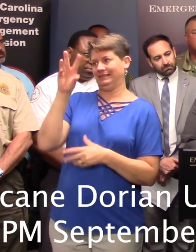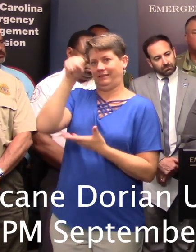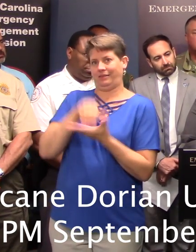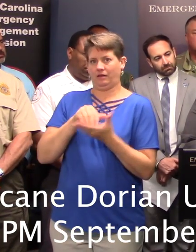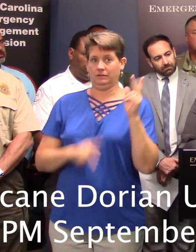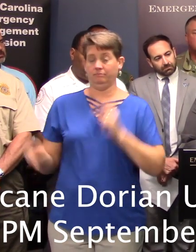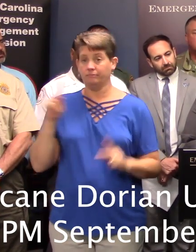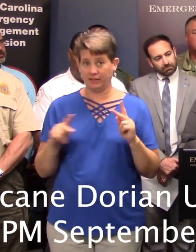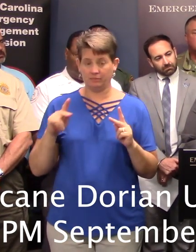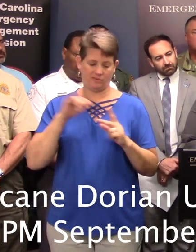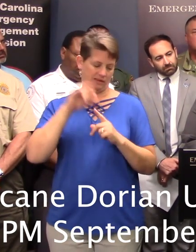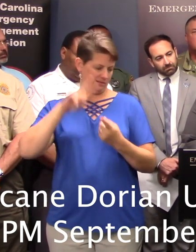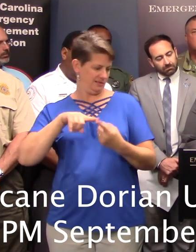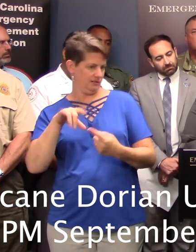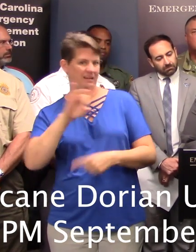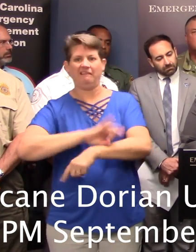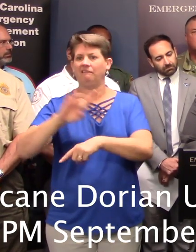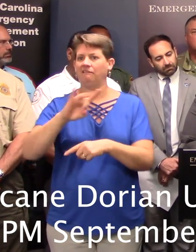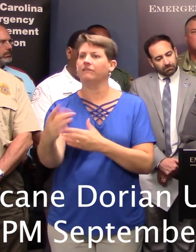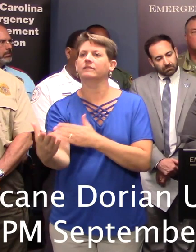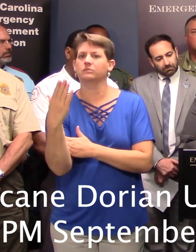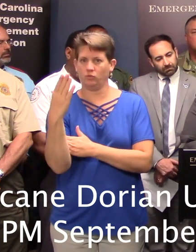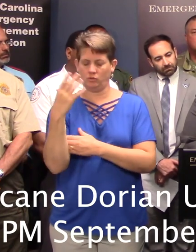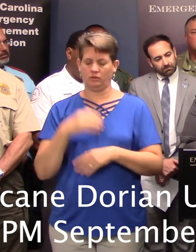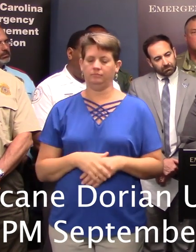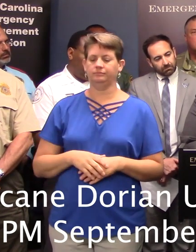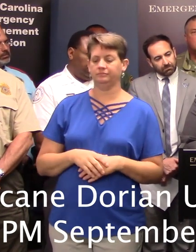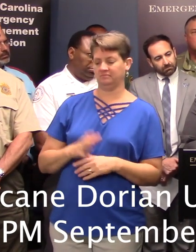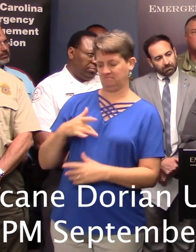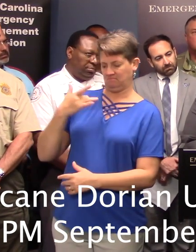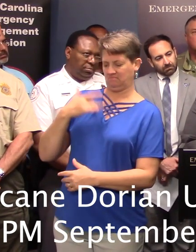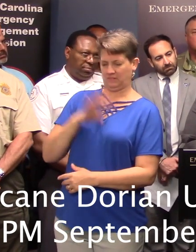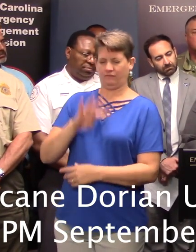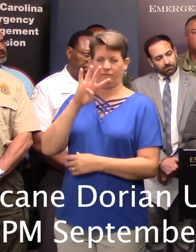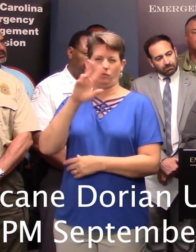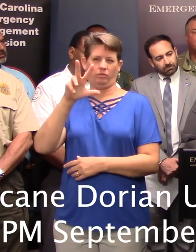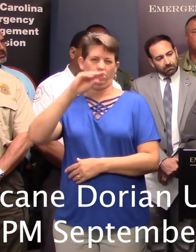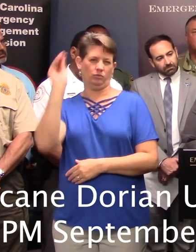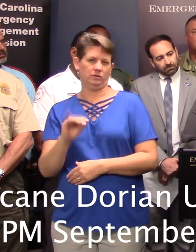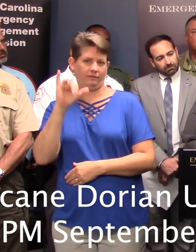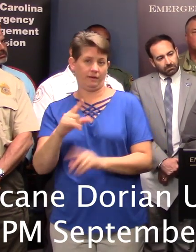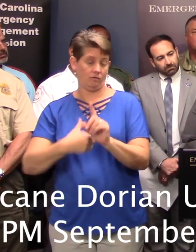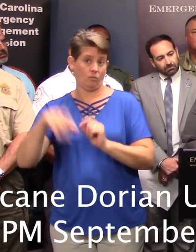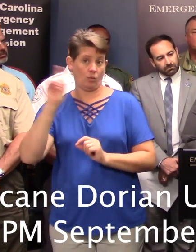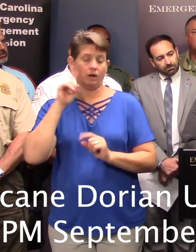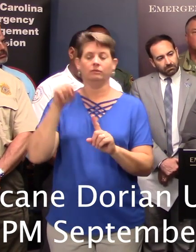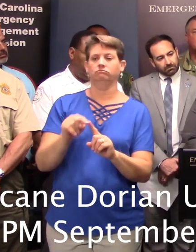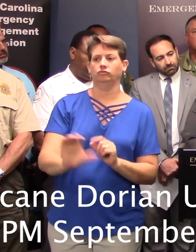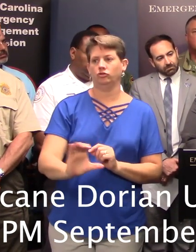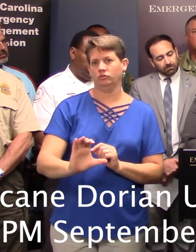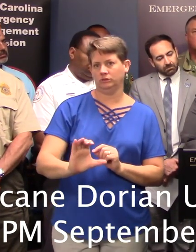That's through 8 a.m. this morning, 43% of which we estimate to come from the Charleston region,